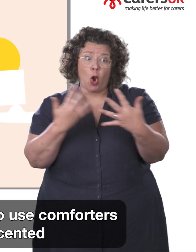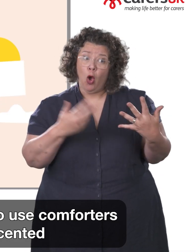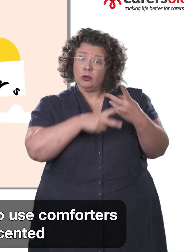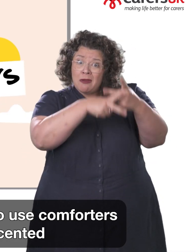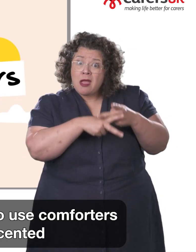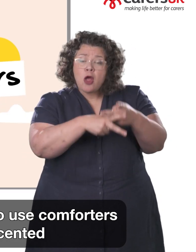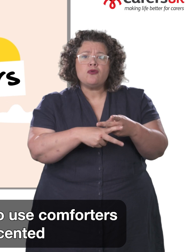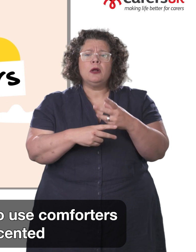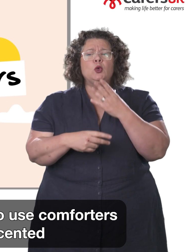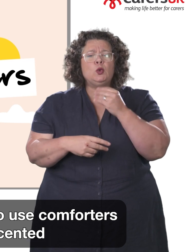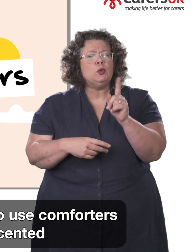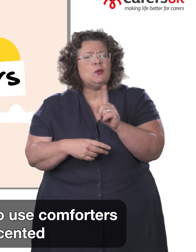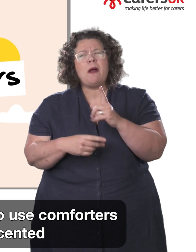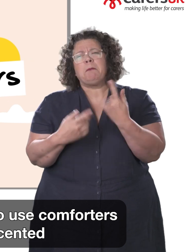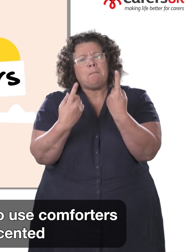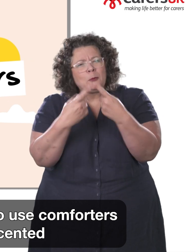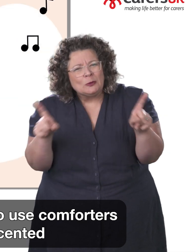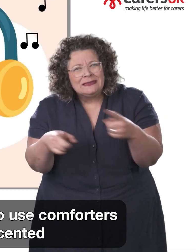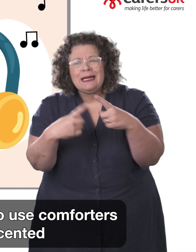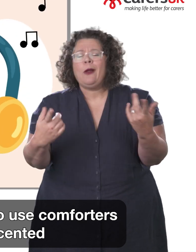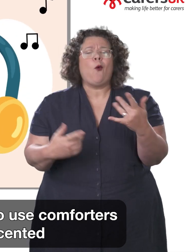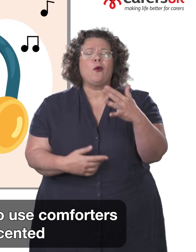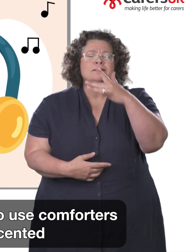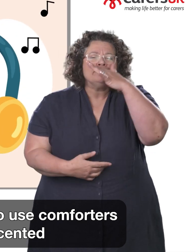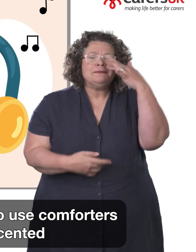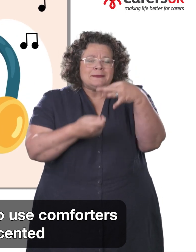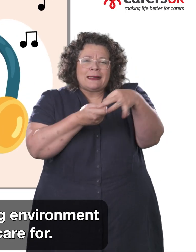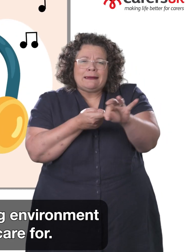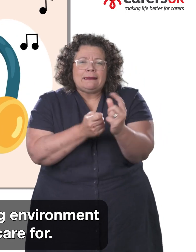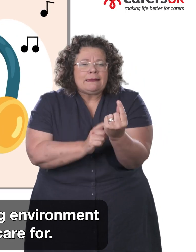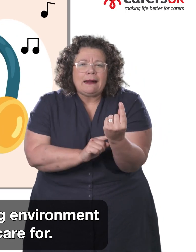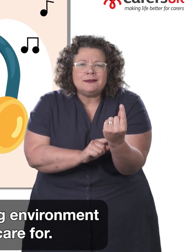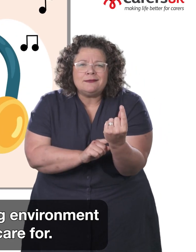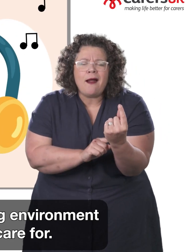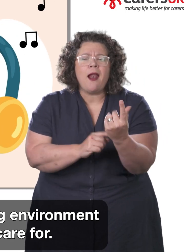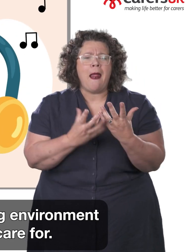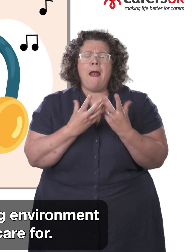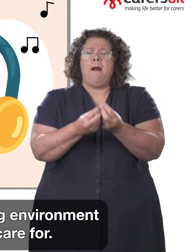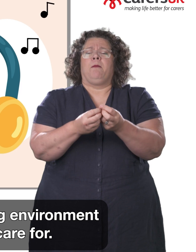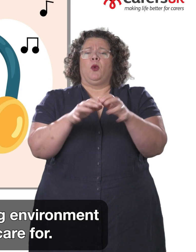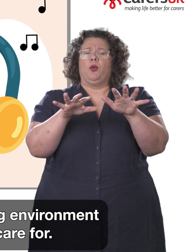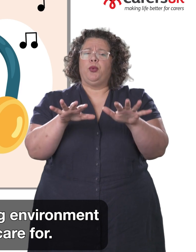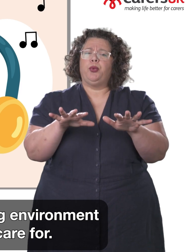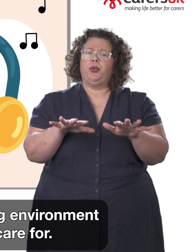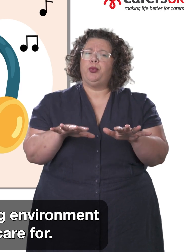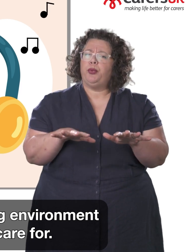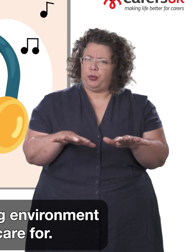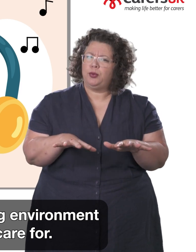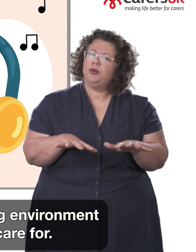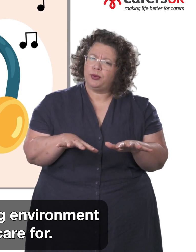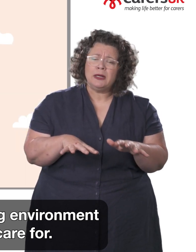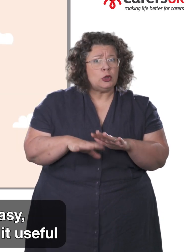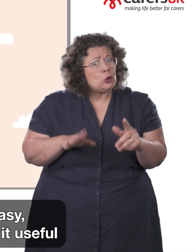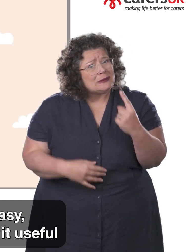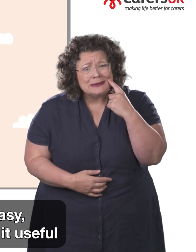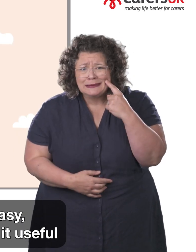Lots of carers find it helpful to use comforters such as music or scented candles to create a calming environment for the person they care